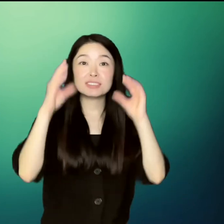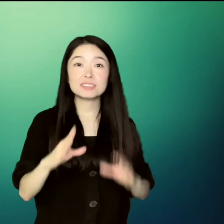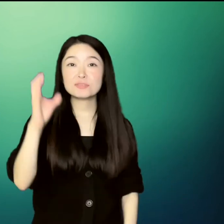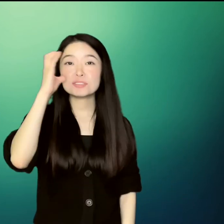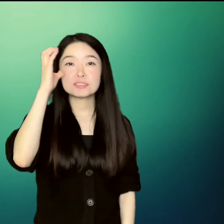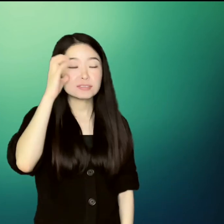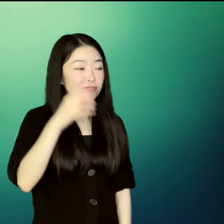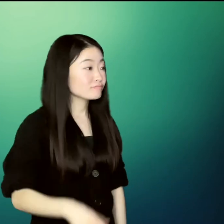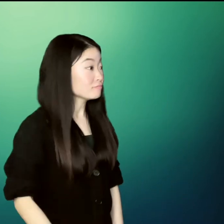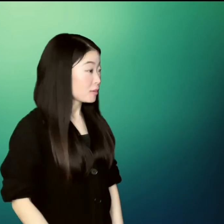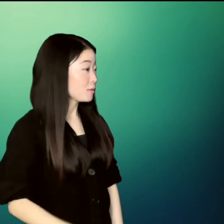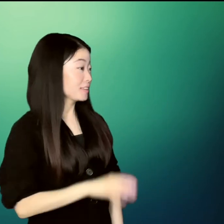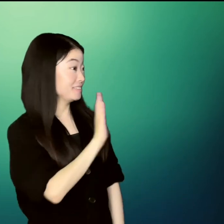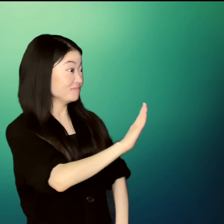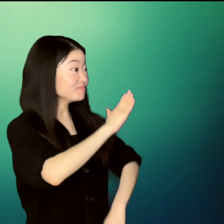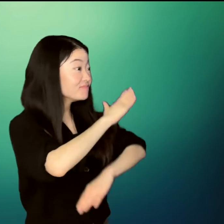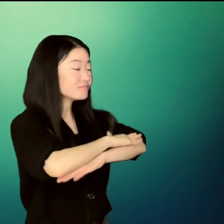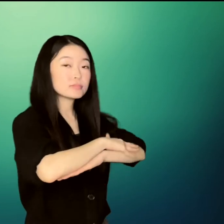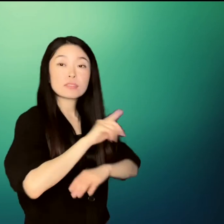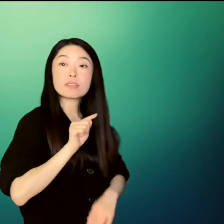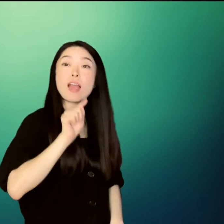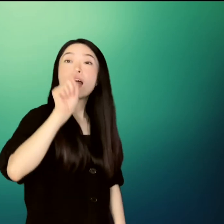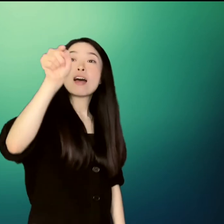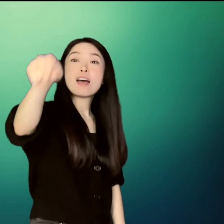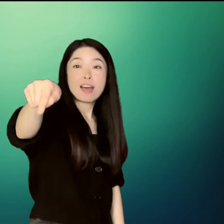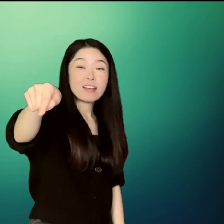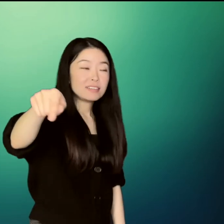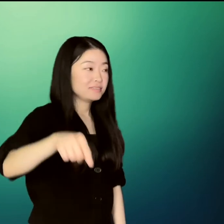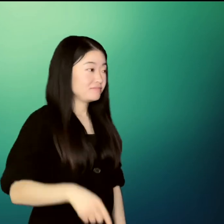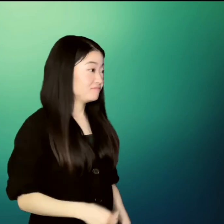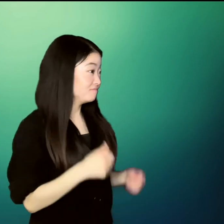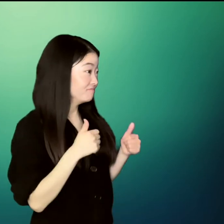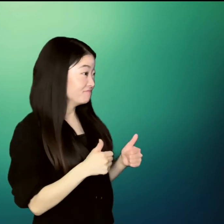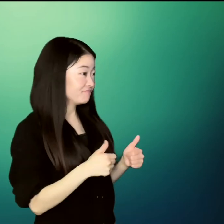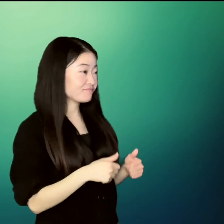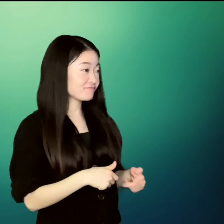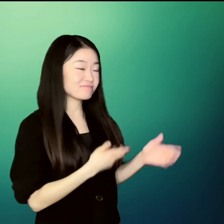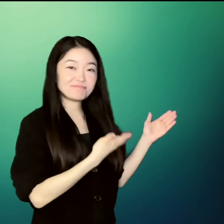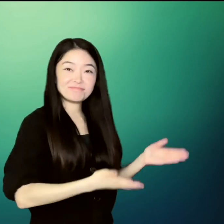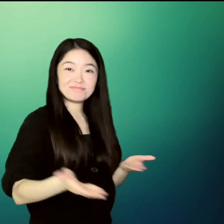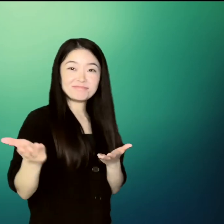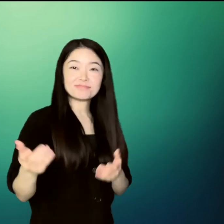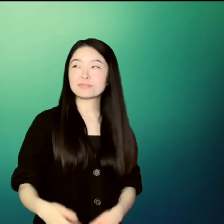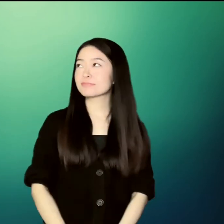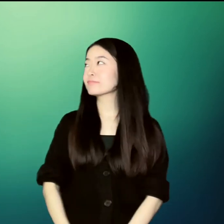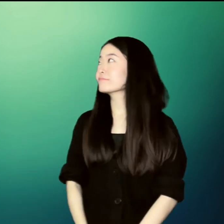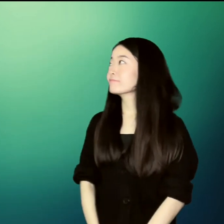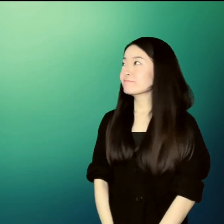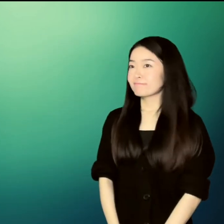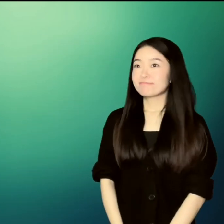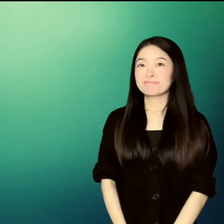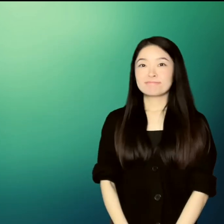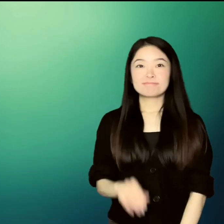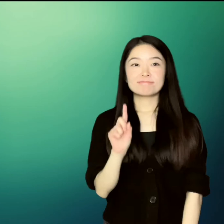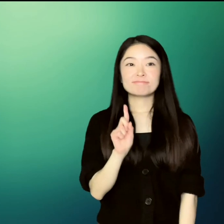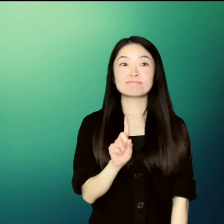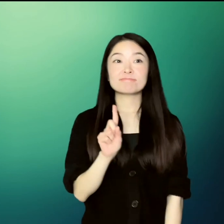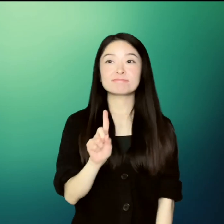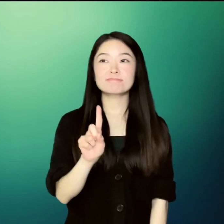As Mr. Kokotos shoved her to her desk, she felt many round, curious